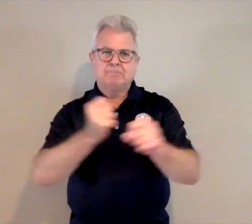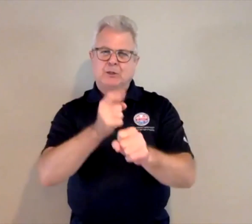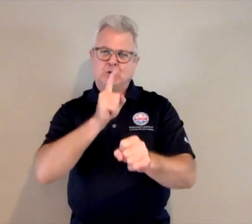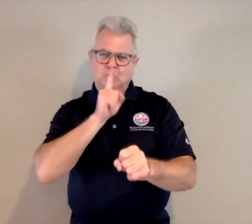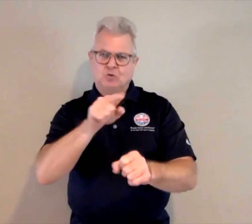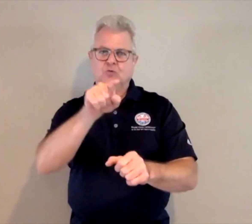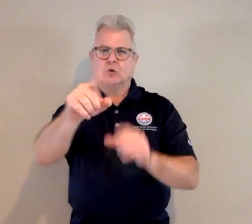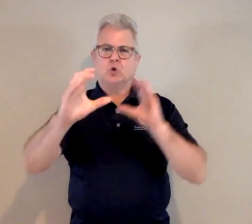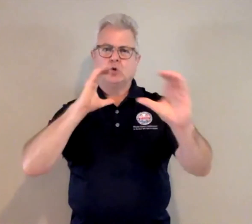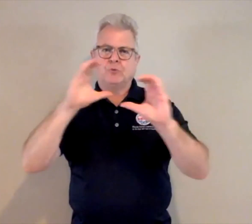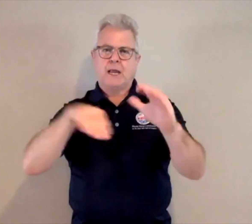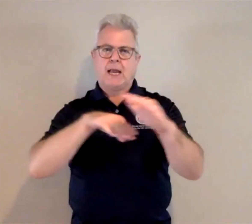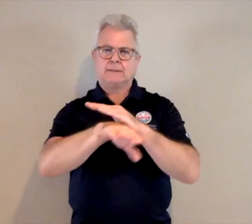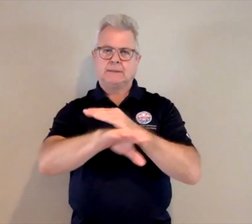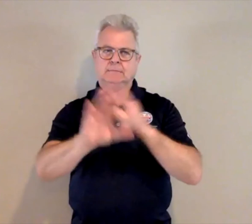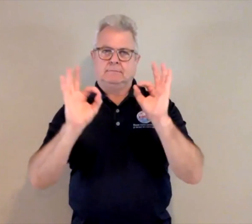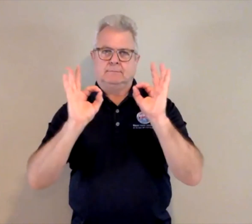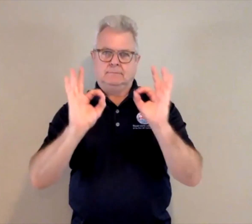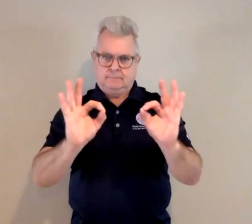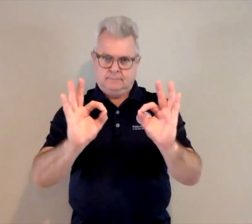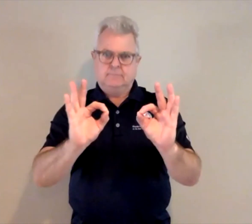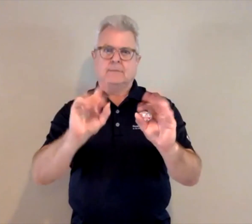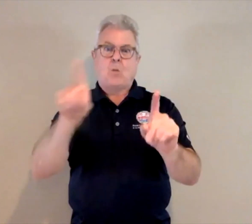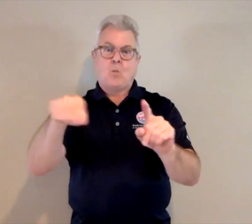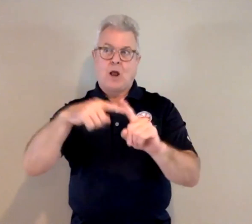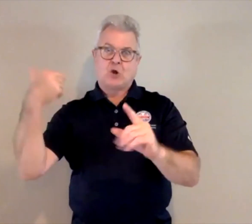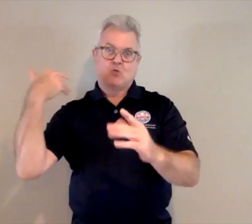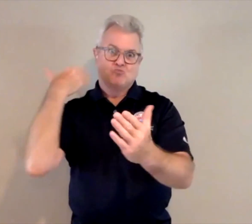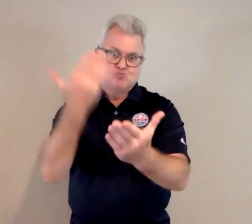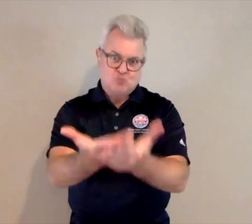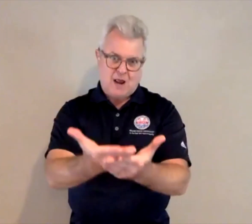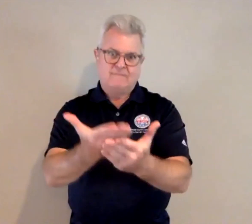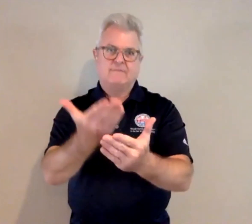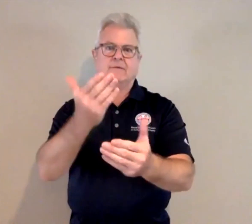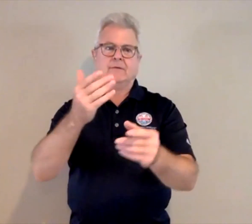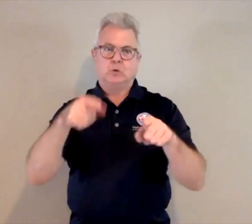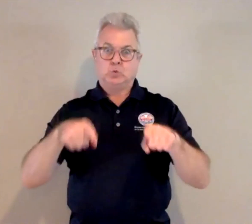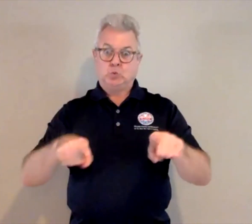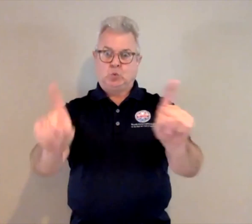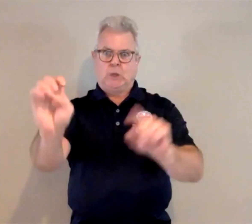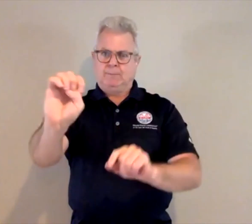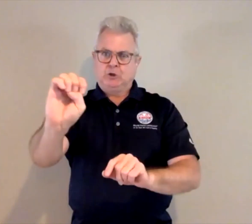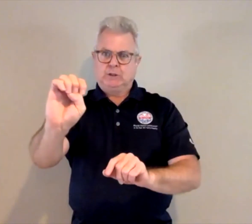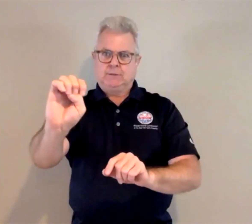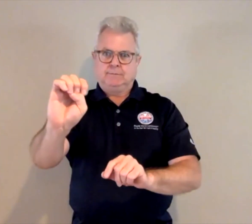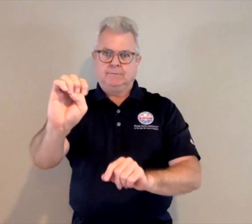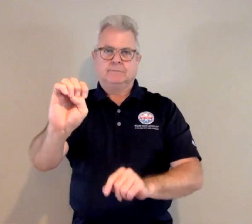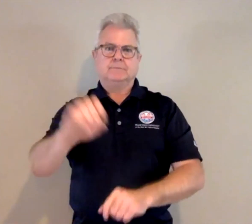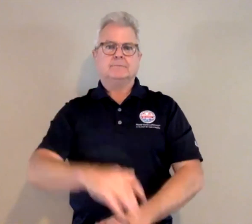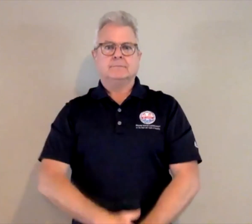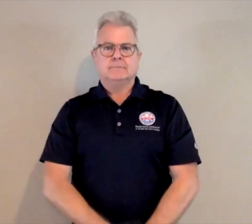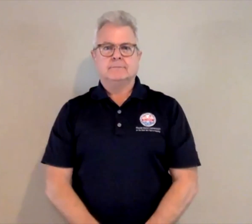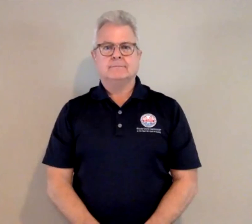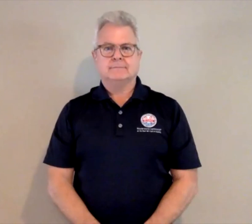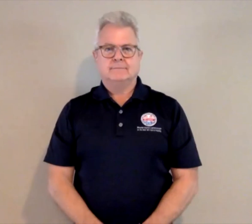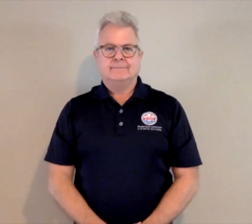speech to text available. Because it's so important that you have communication access immediately when they arrive.